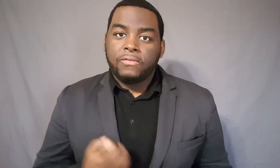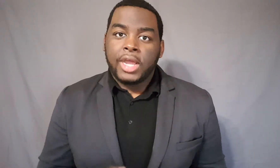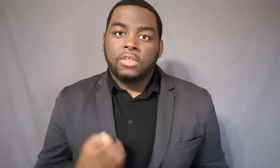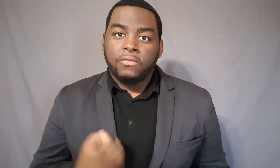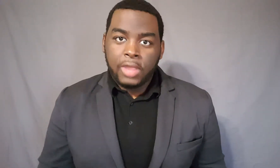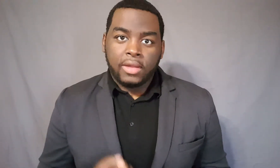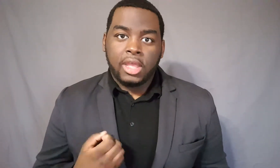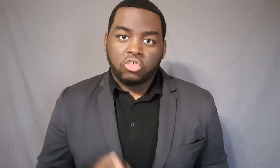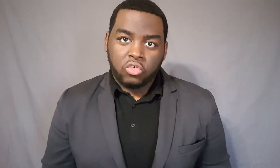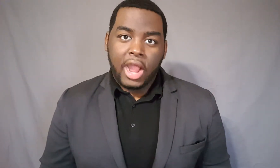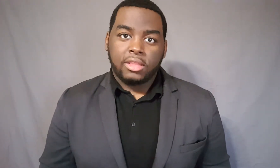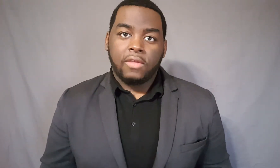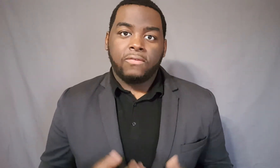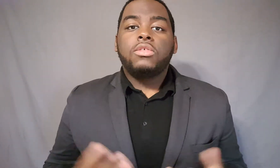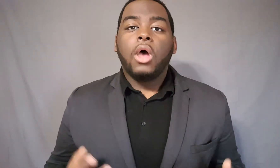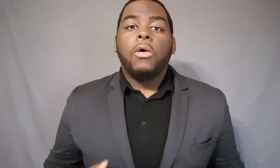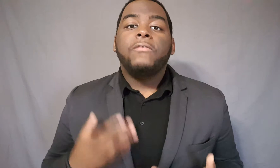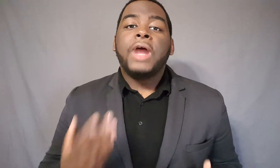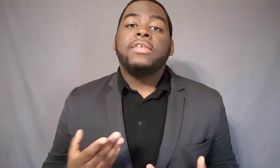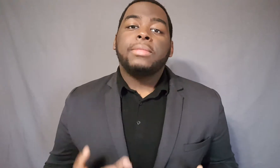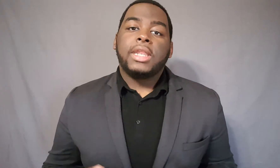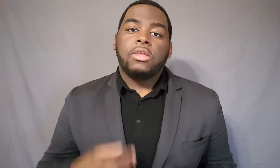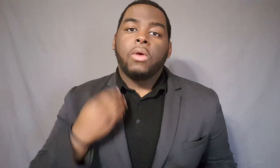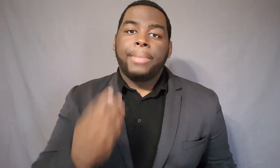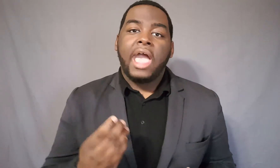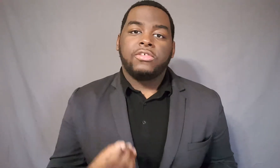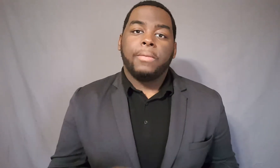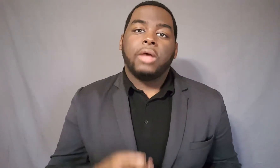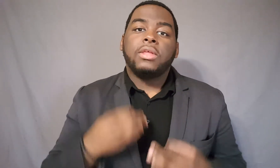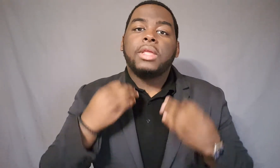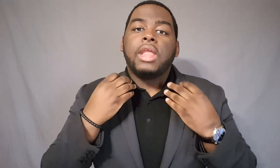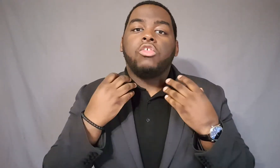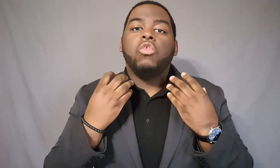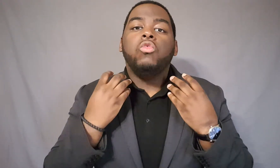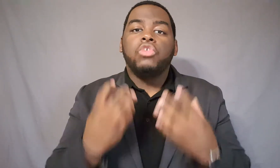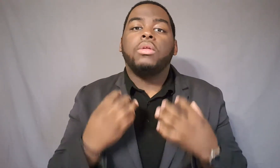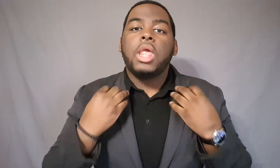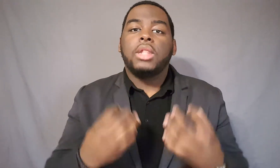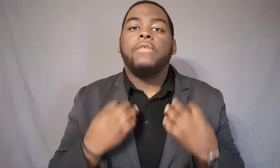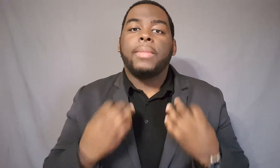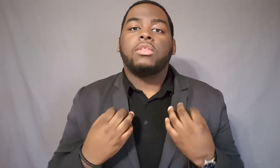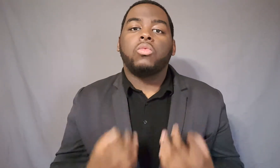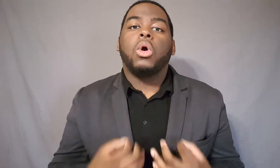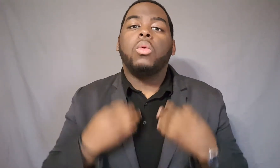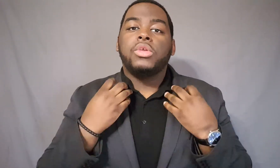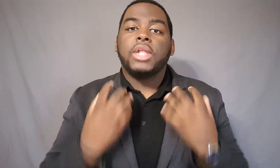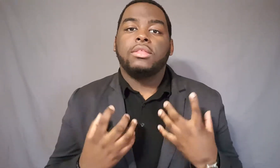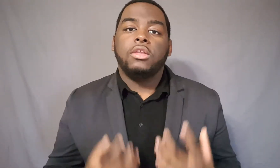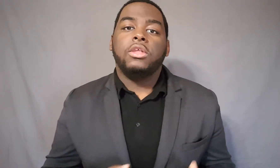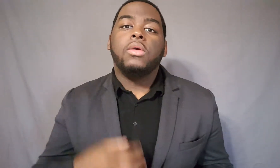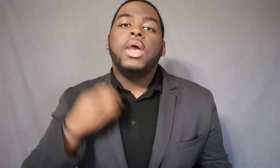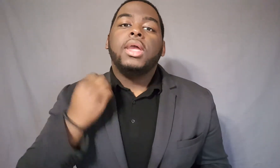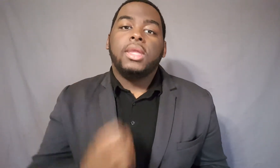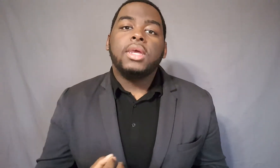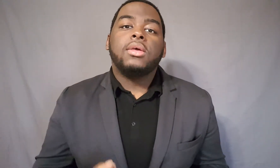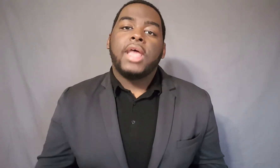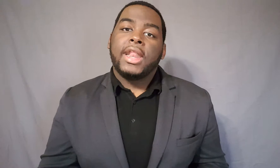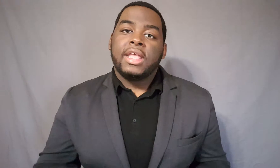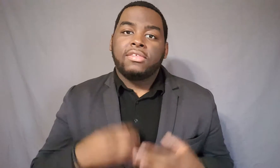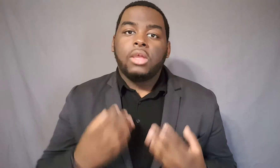find this very attractive. So find something that you are passionate about, something that you generally love about this world, what you like to do. Get good at it and see